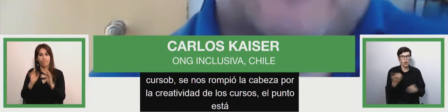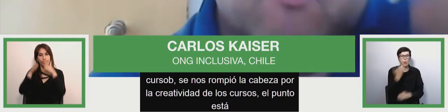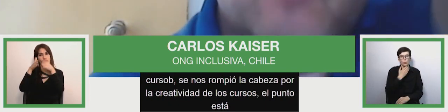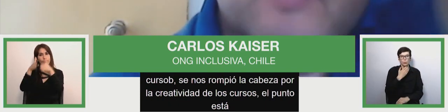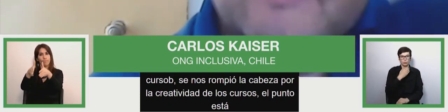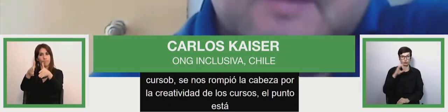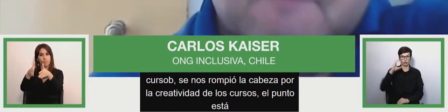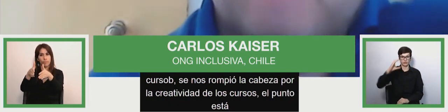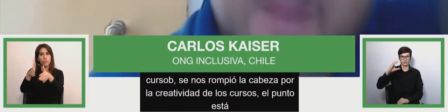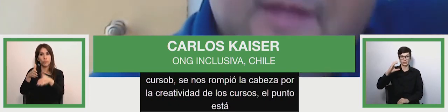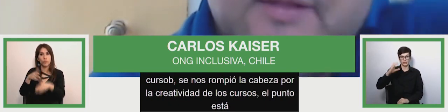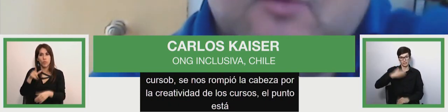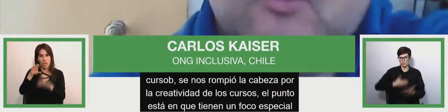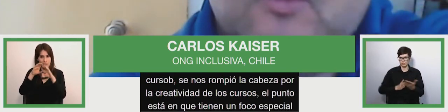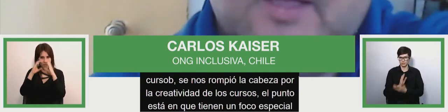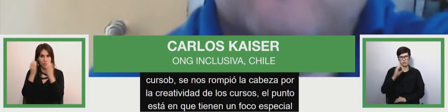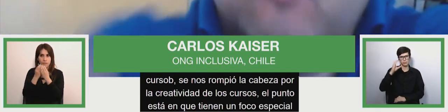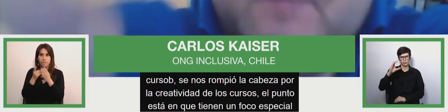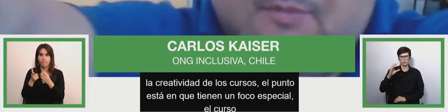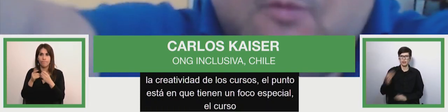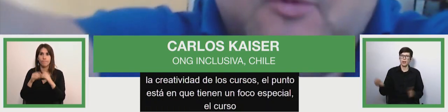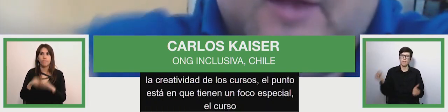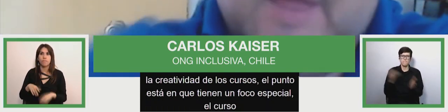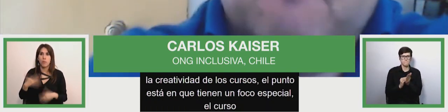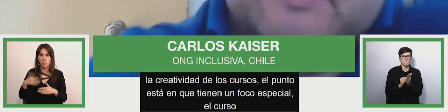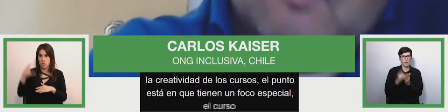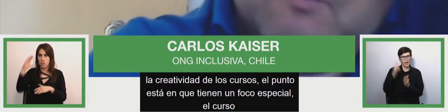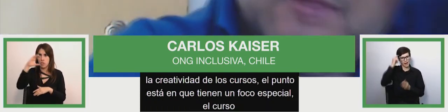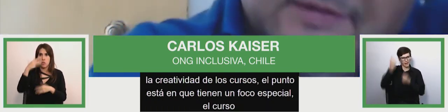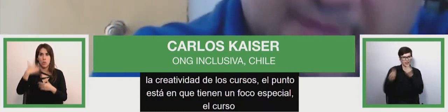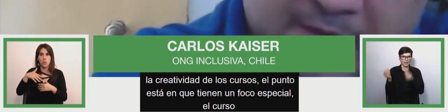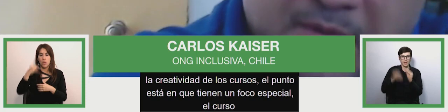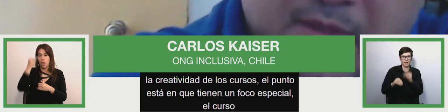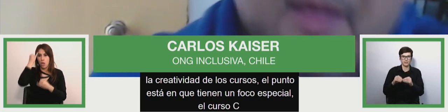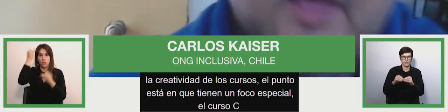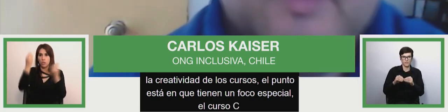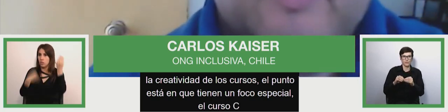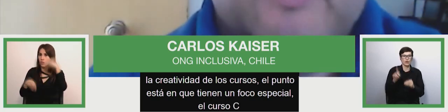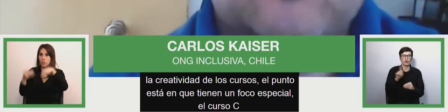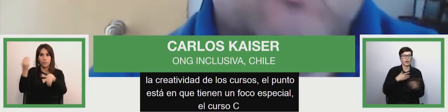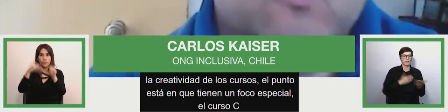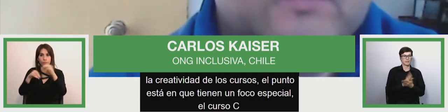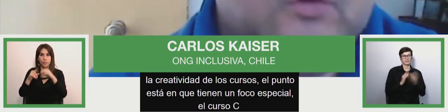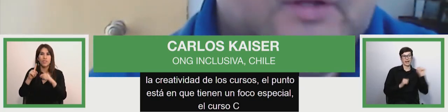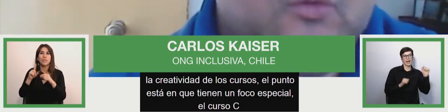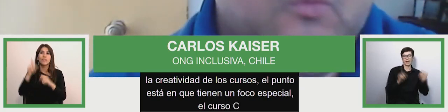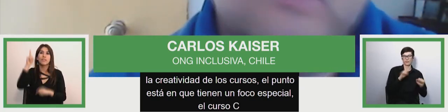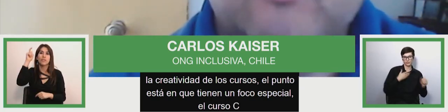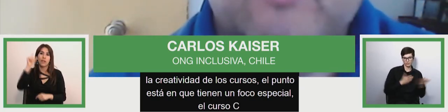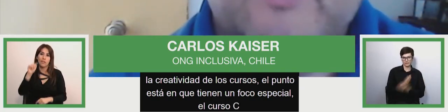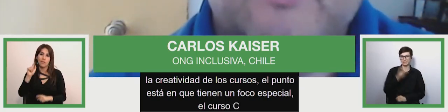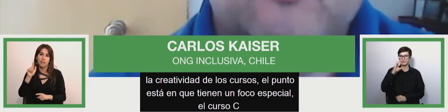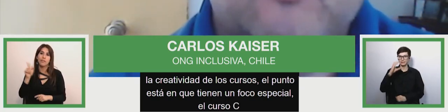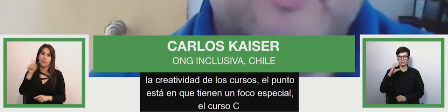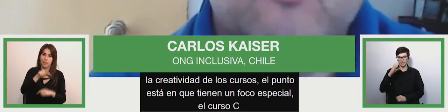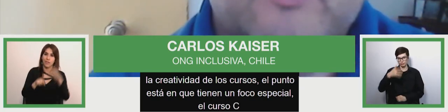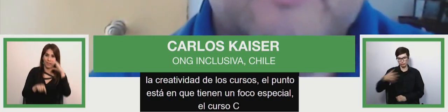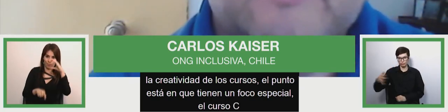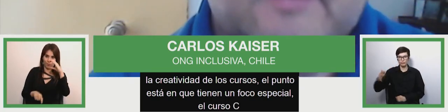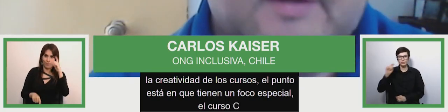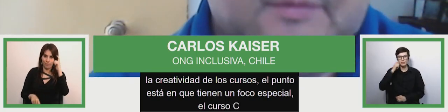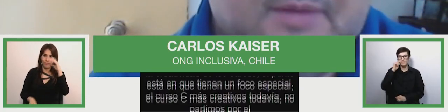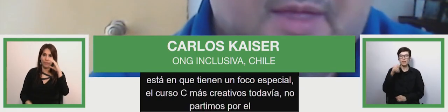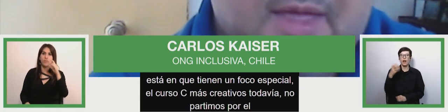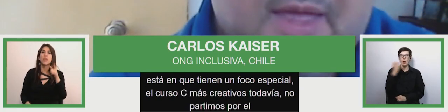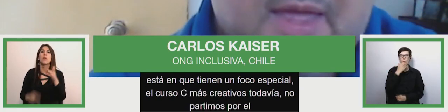in designing the names of the courses but the point is that this has special focus and the